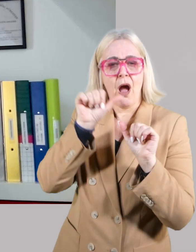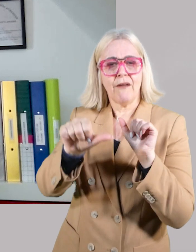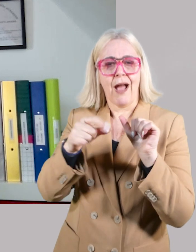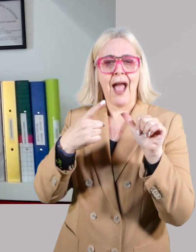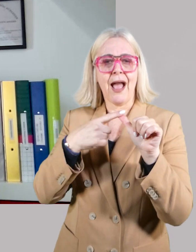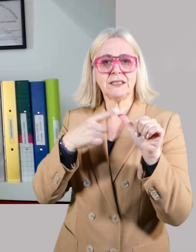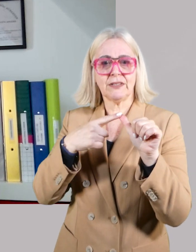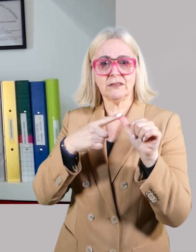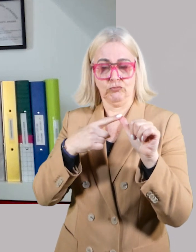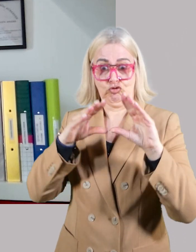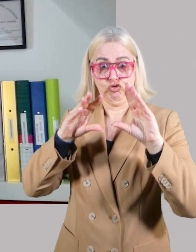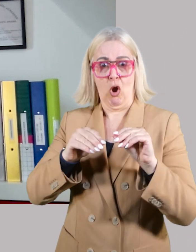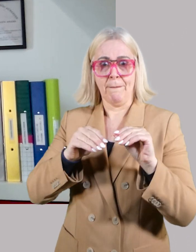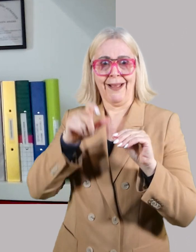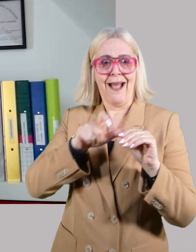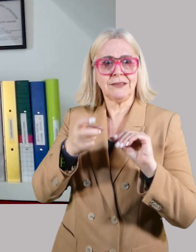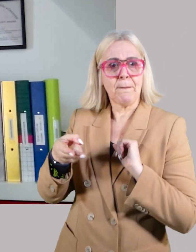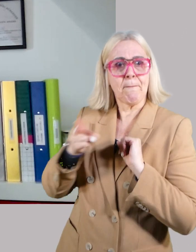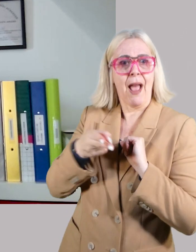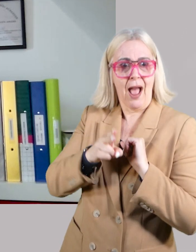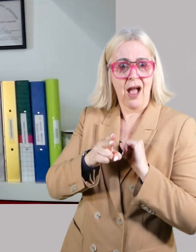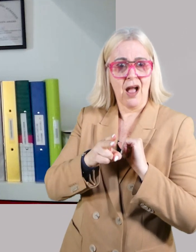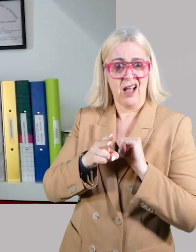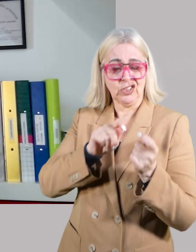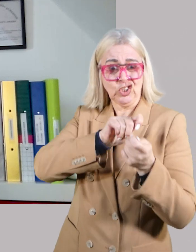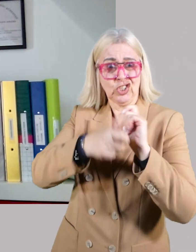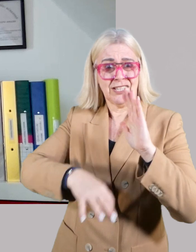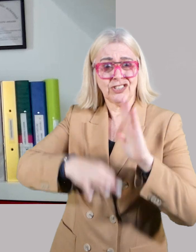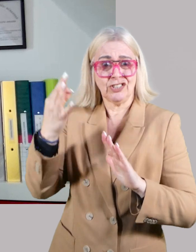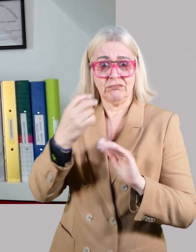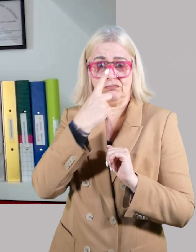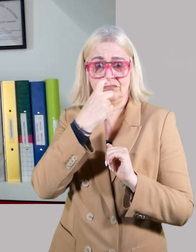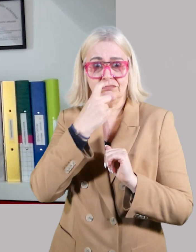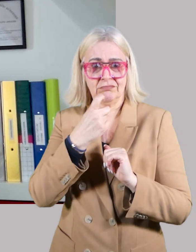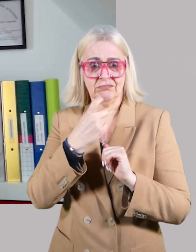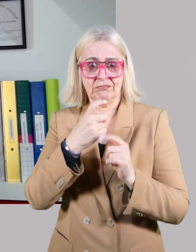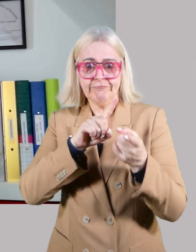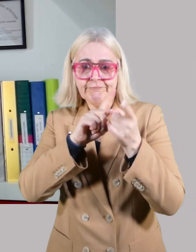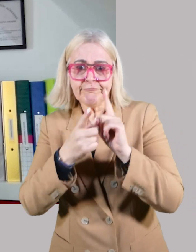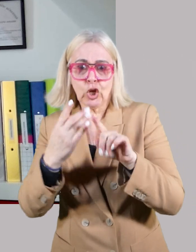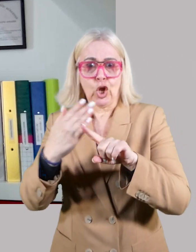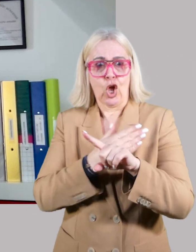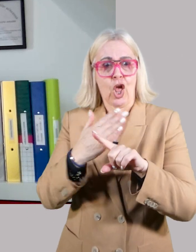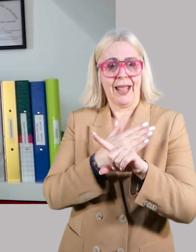known as adjuvant ones, has changed completely the possible alternatives for early stage patients.